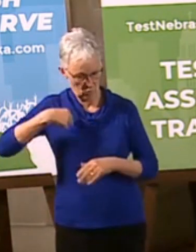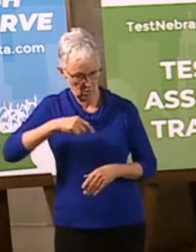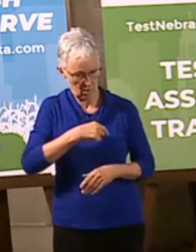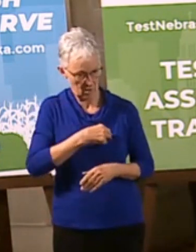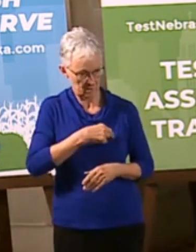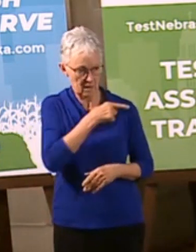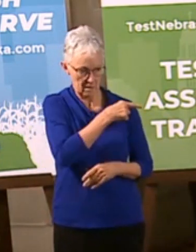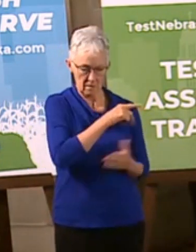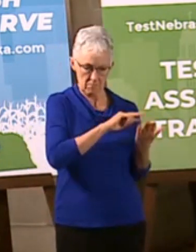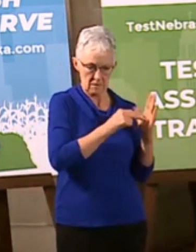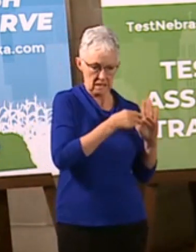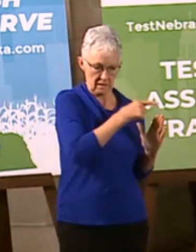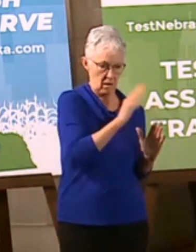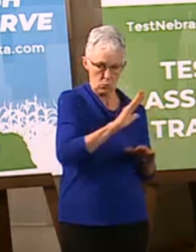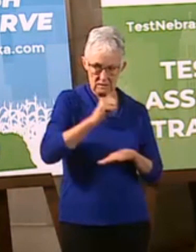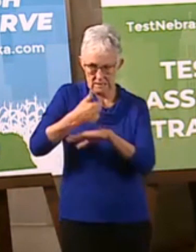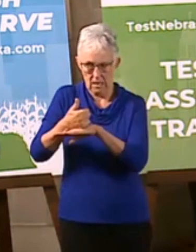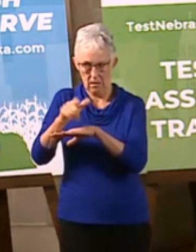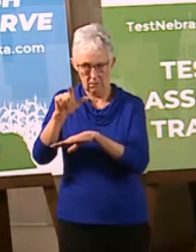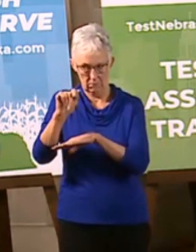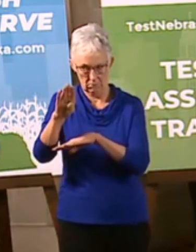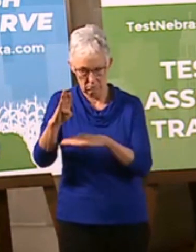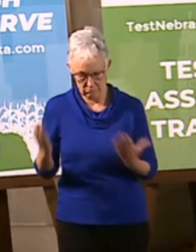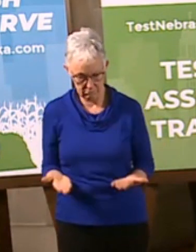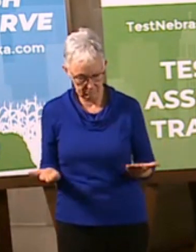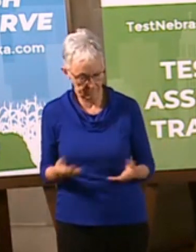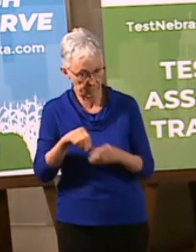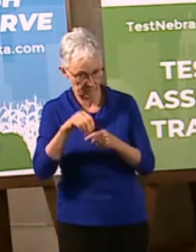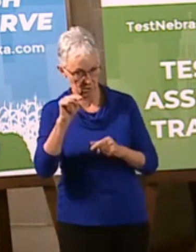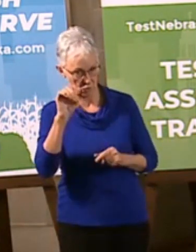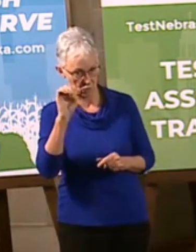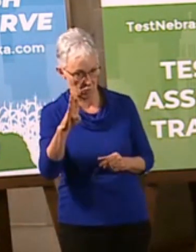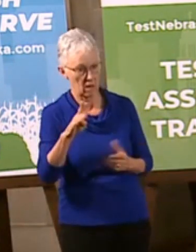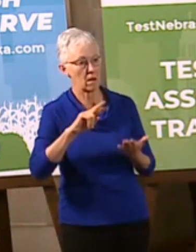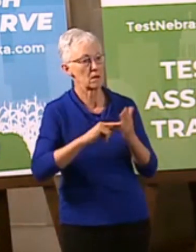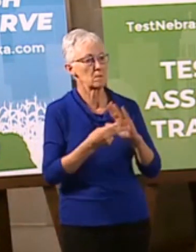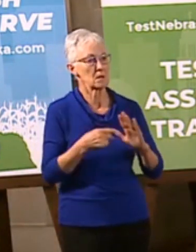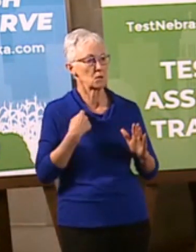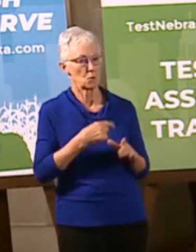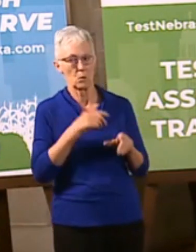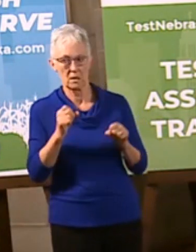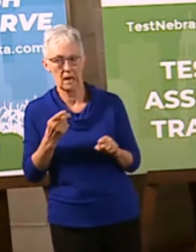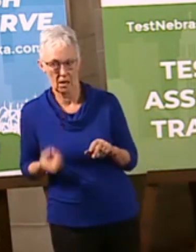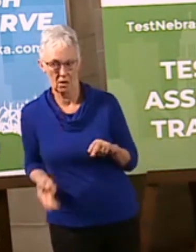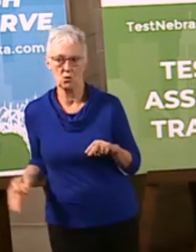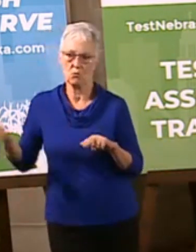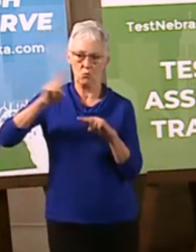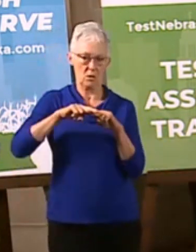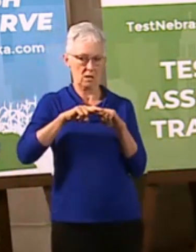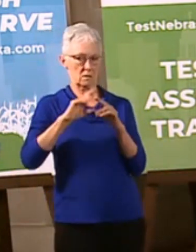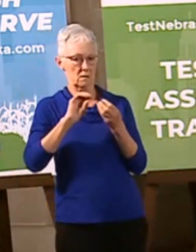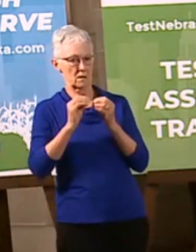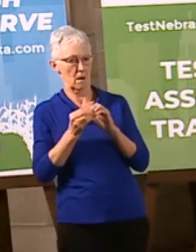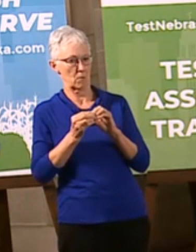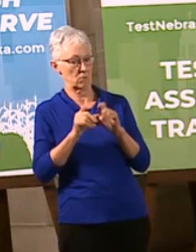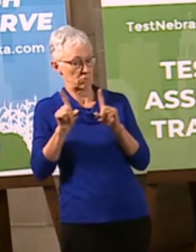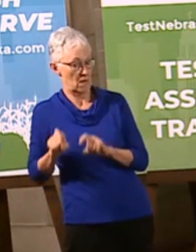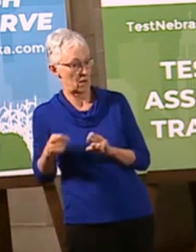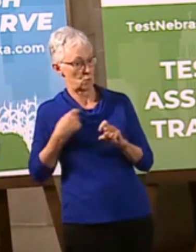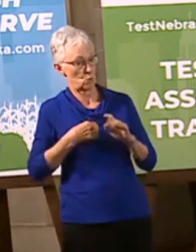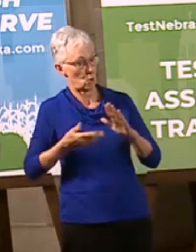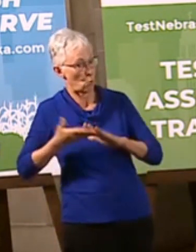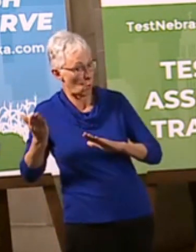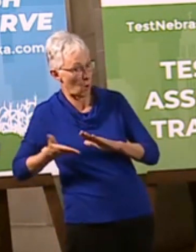that will increase the amount of tests we can do by about 3,000 a day. So just to put in perspective